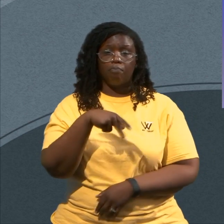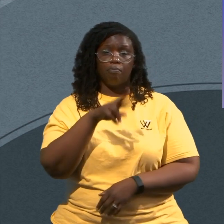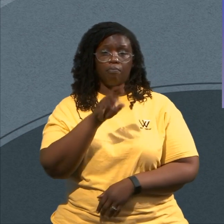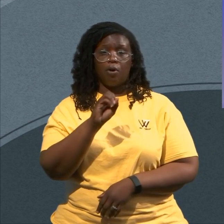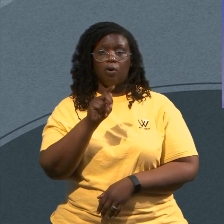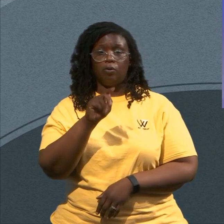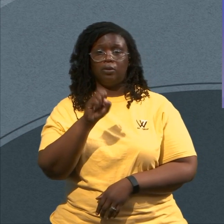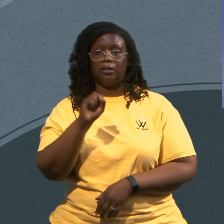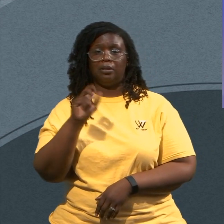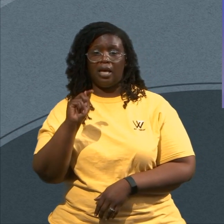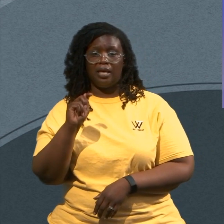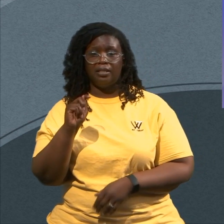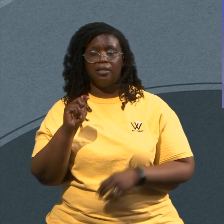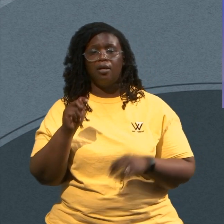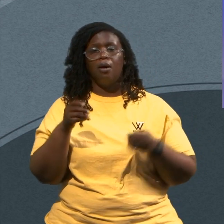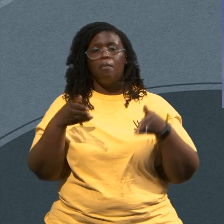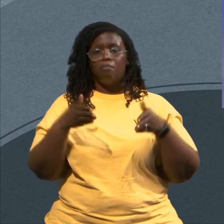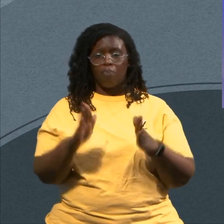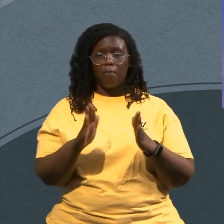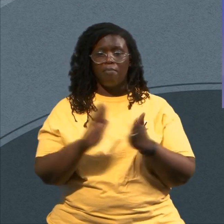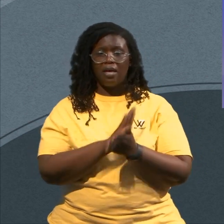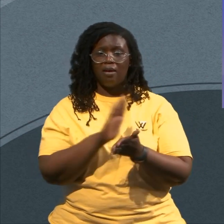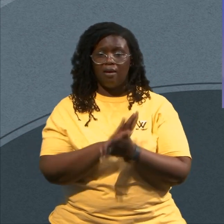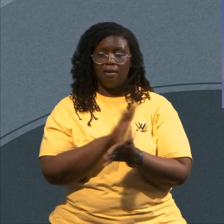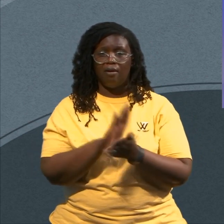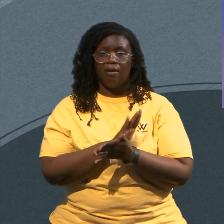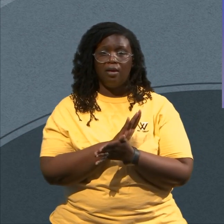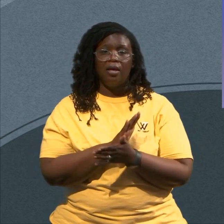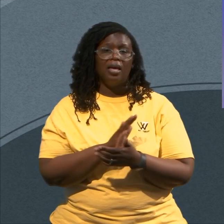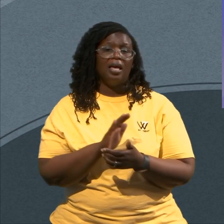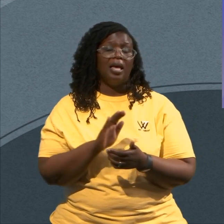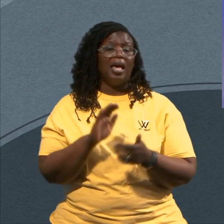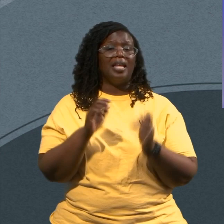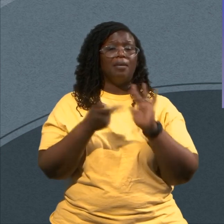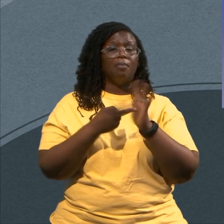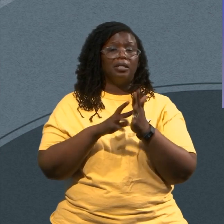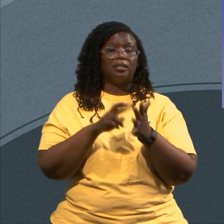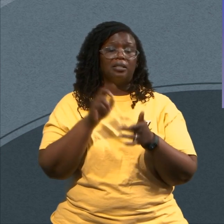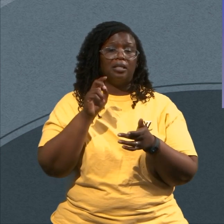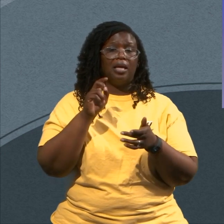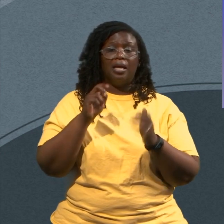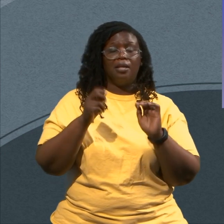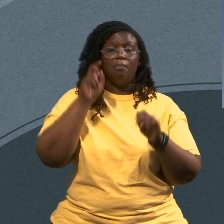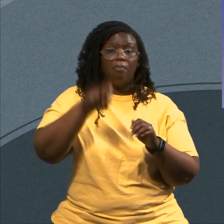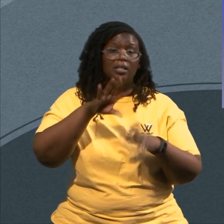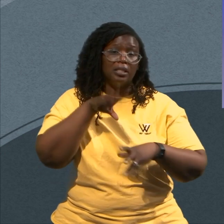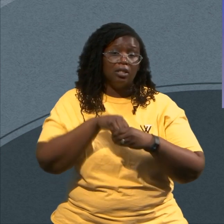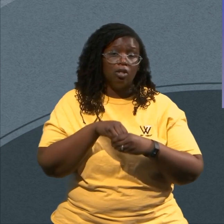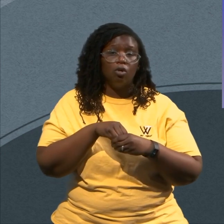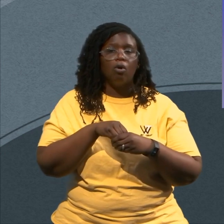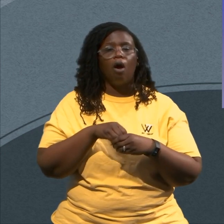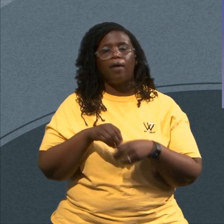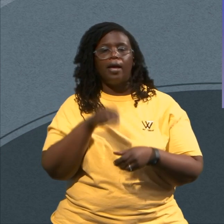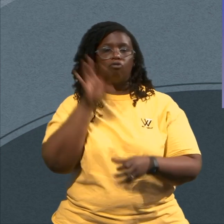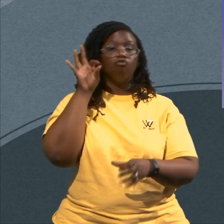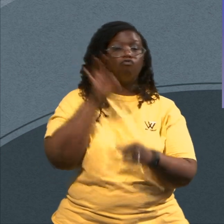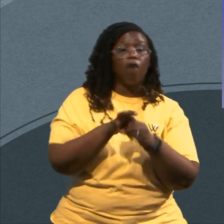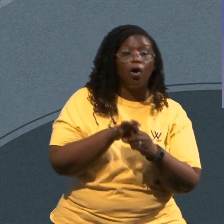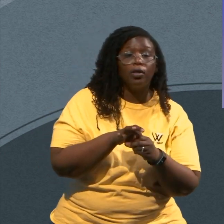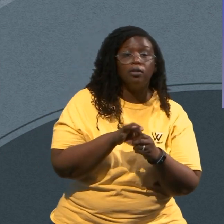I Need I Think Your Protest Permit Needs to Be Evidence You Participated In The Census Because If you Haven't Taken The